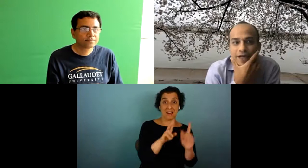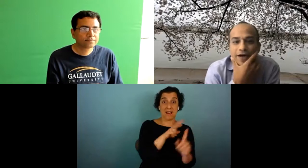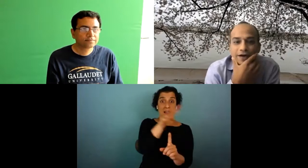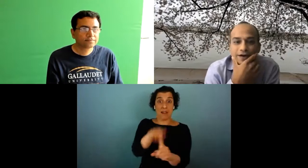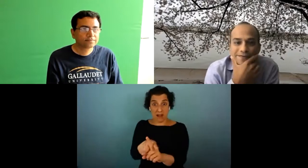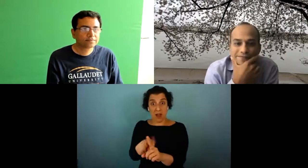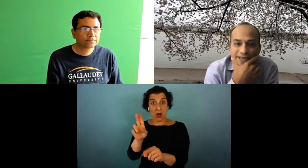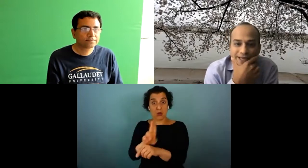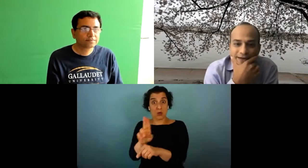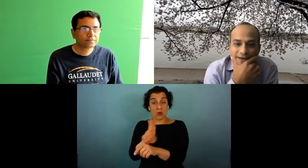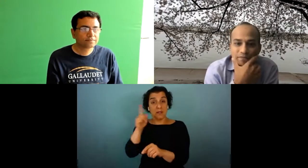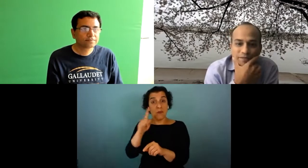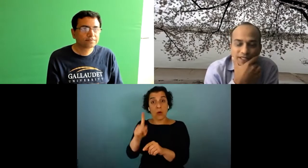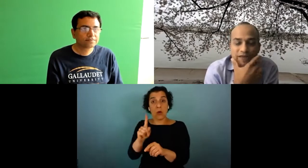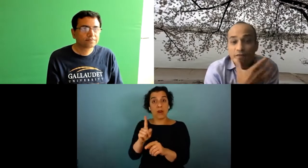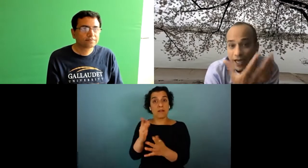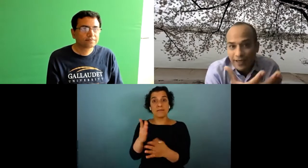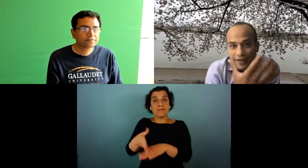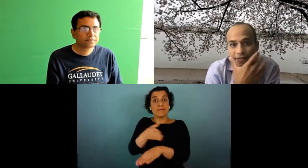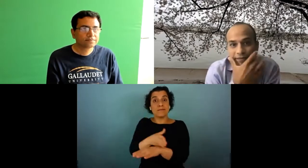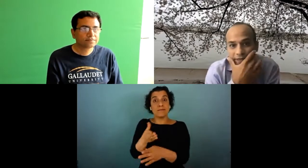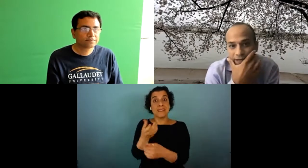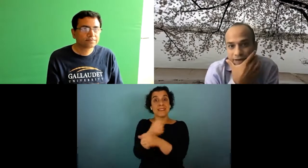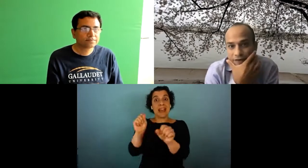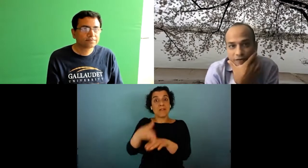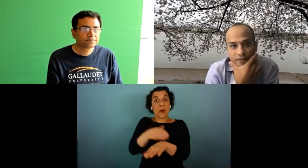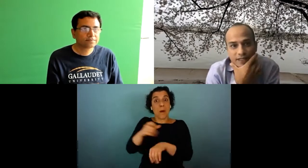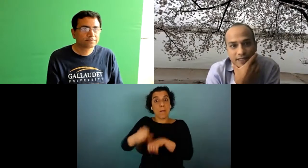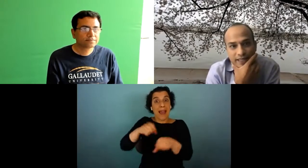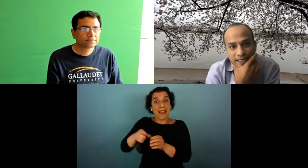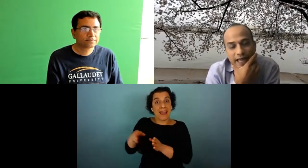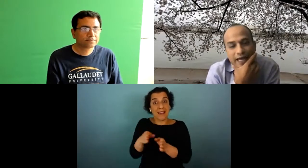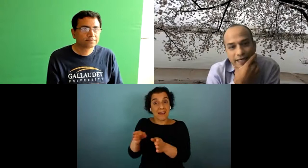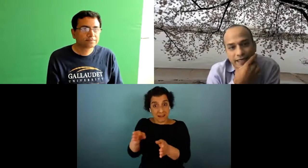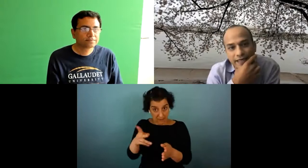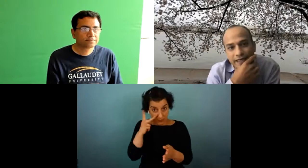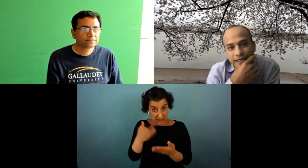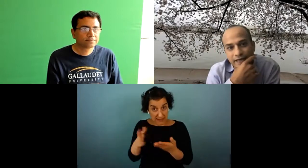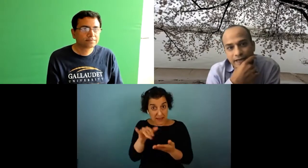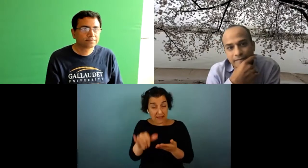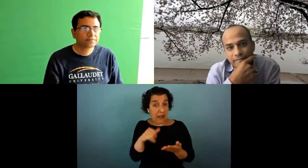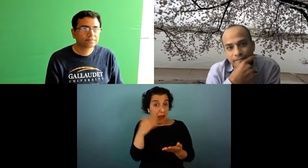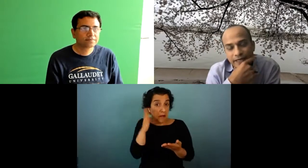uh making um safer biking right and i don't know if you have seen things like that um in